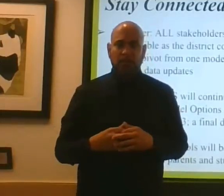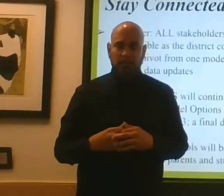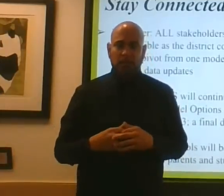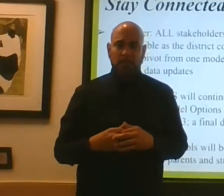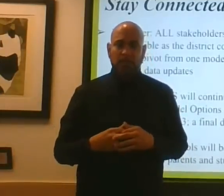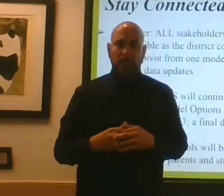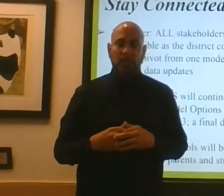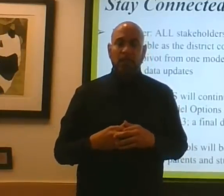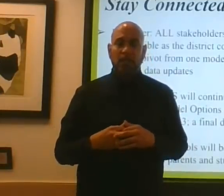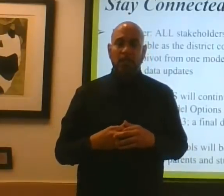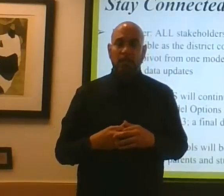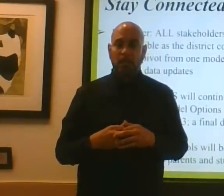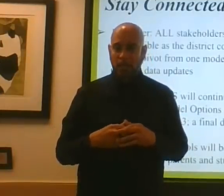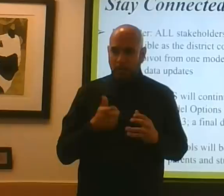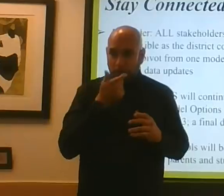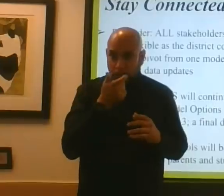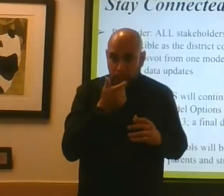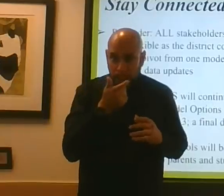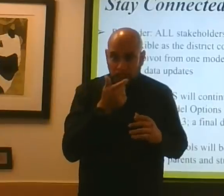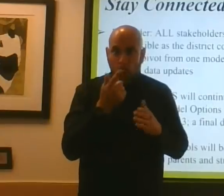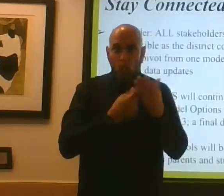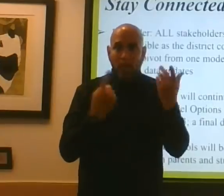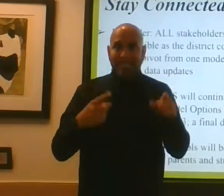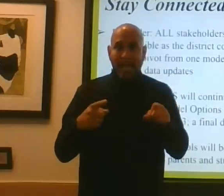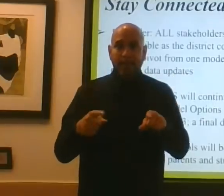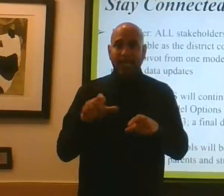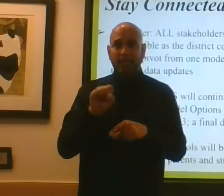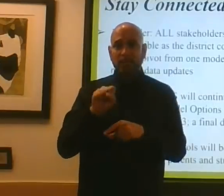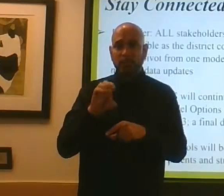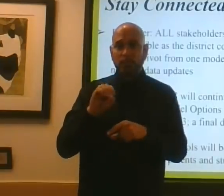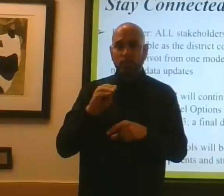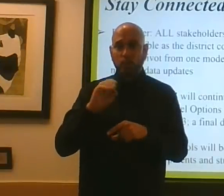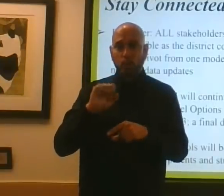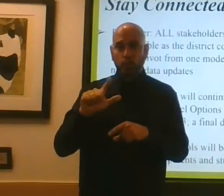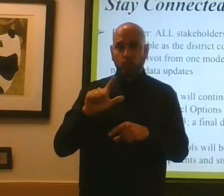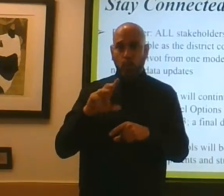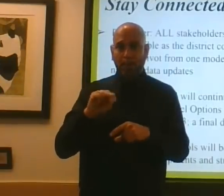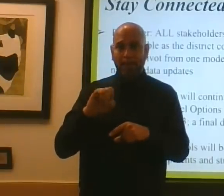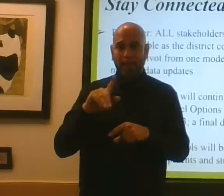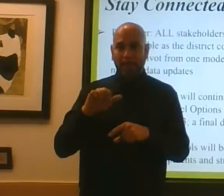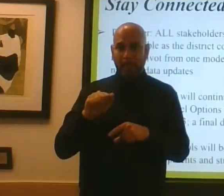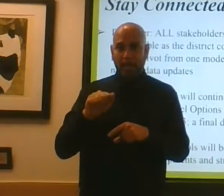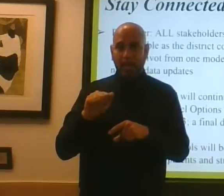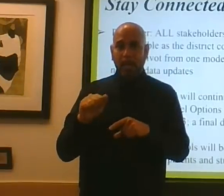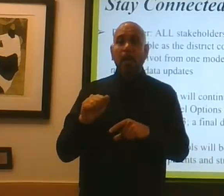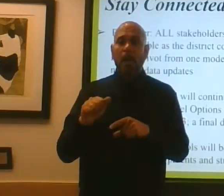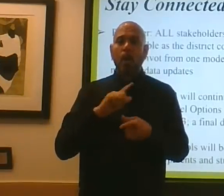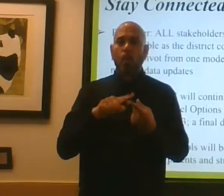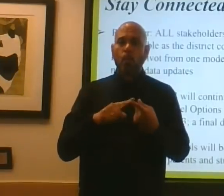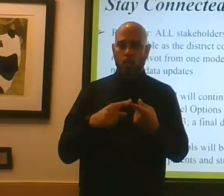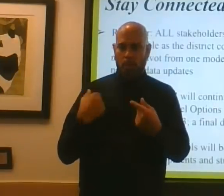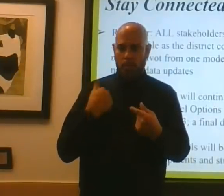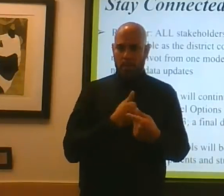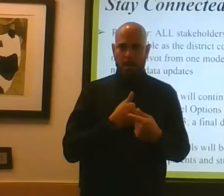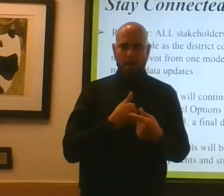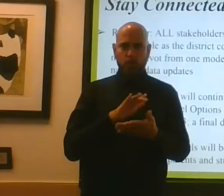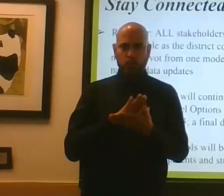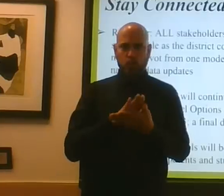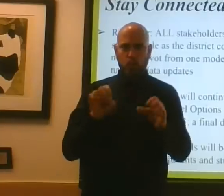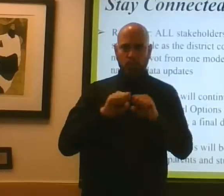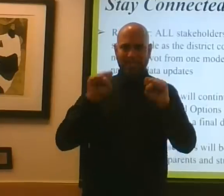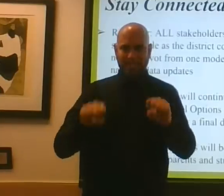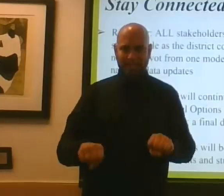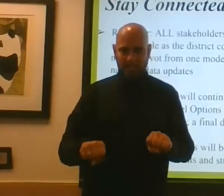Stay tuned to what's happening on social media relative to our school system. Always know, always know that we're